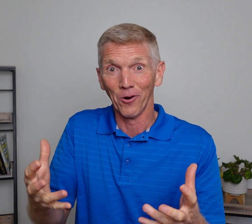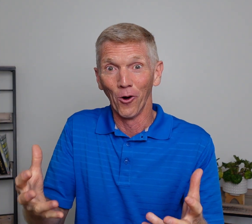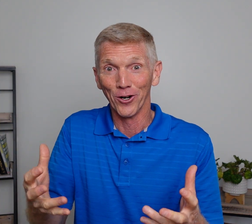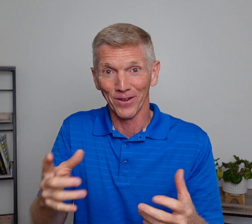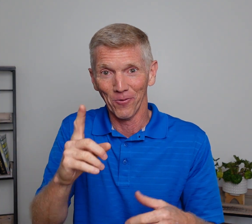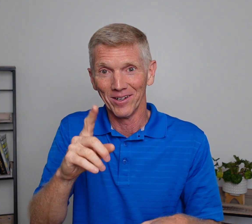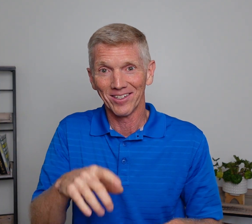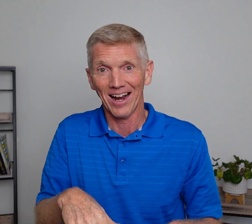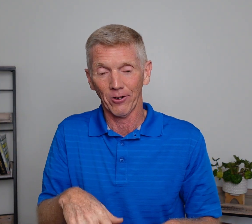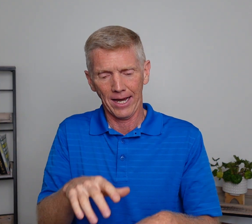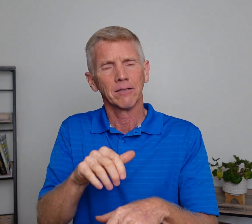of words for that one sign. Okay?